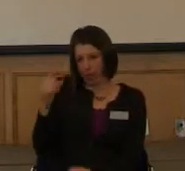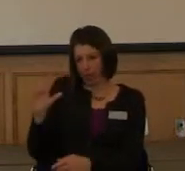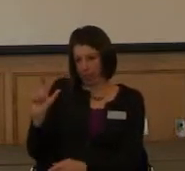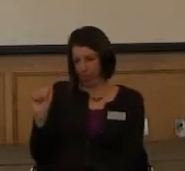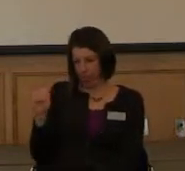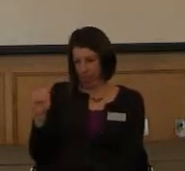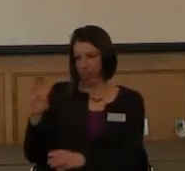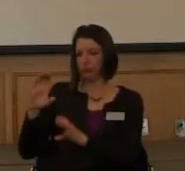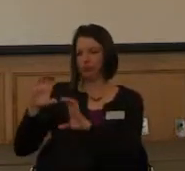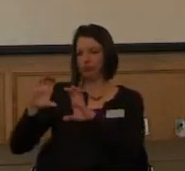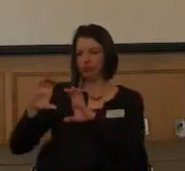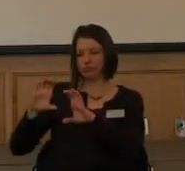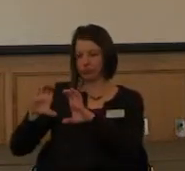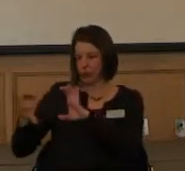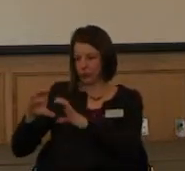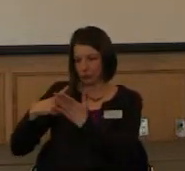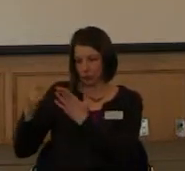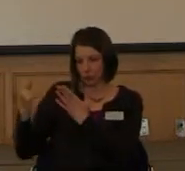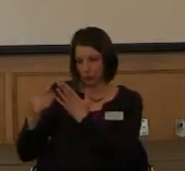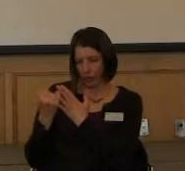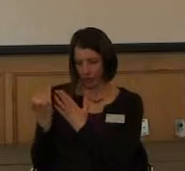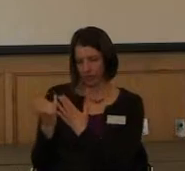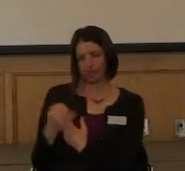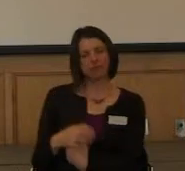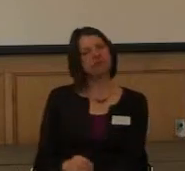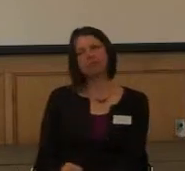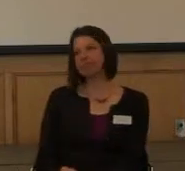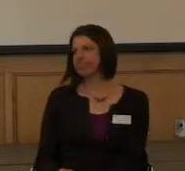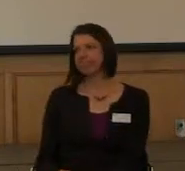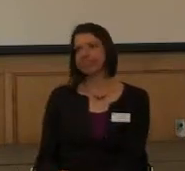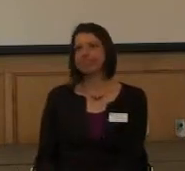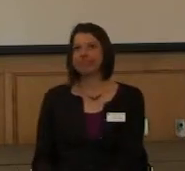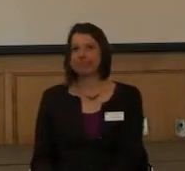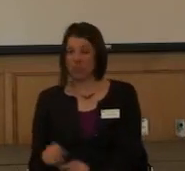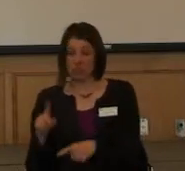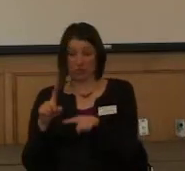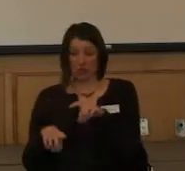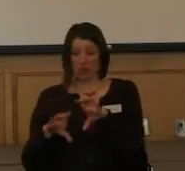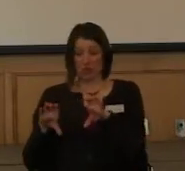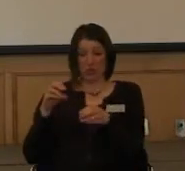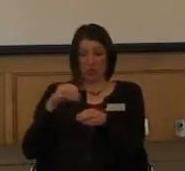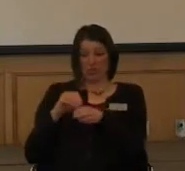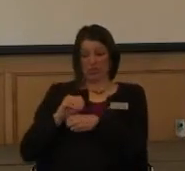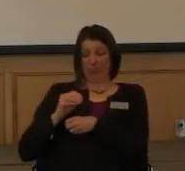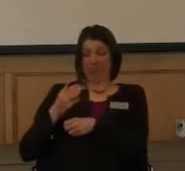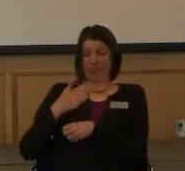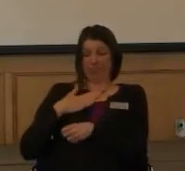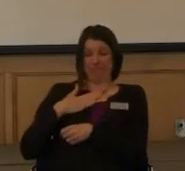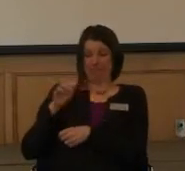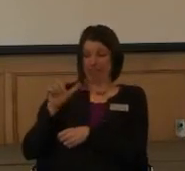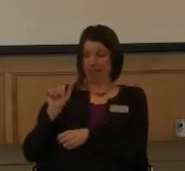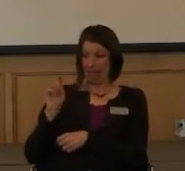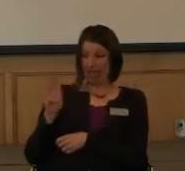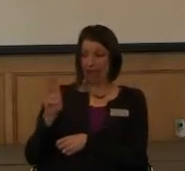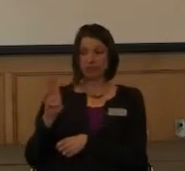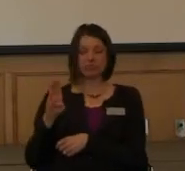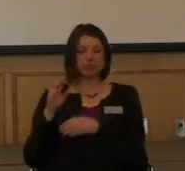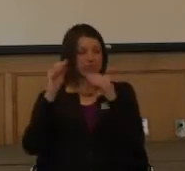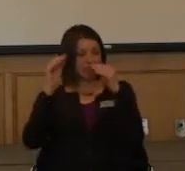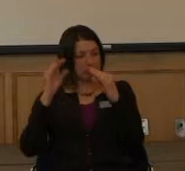And when I picked a project that you could, of course, do it in your own lab, the professor